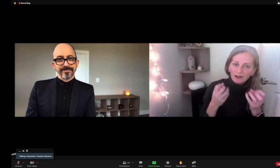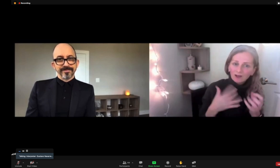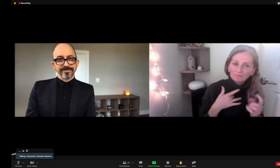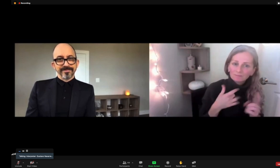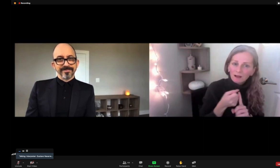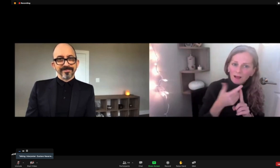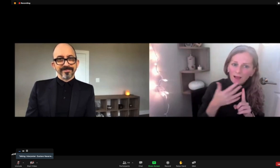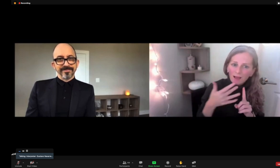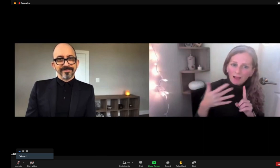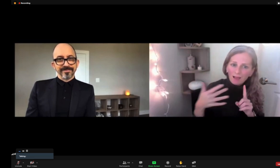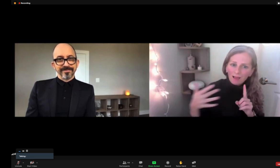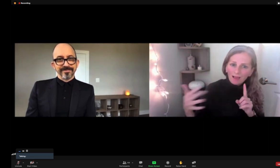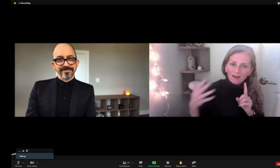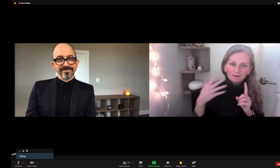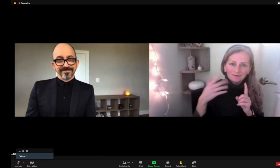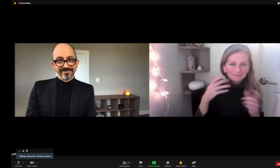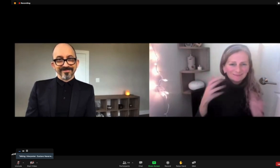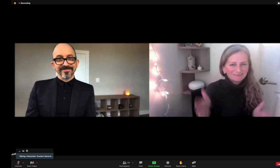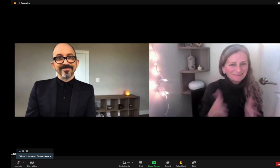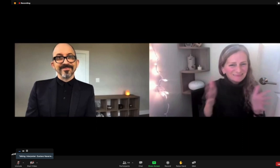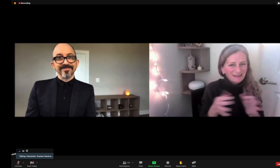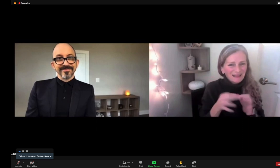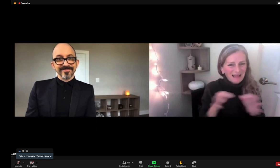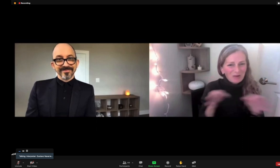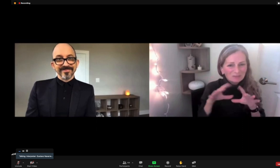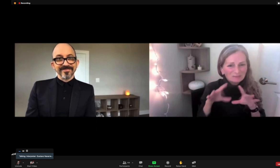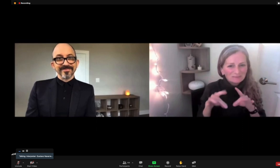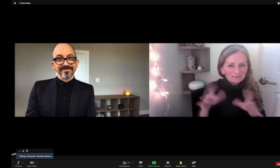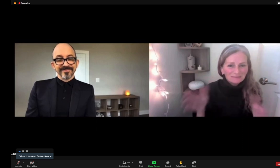However, the ASL even added more